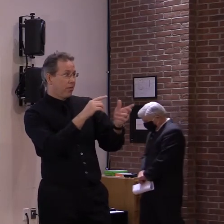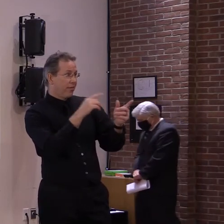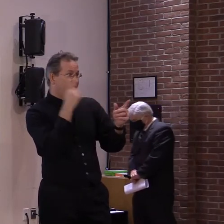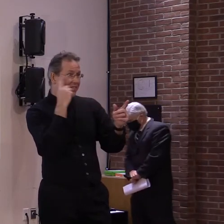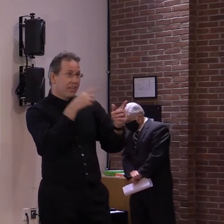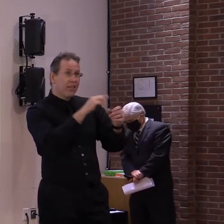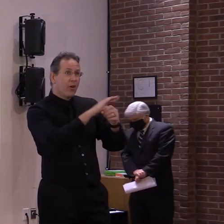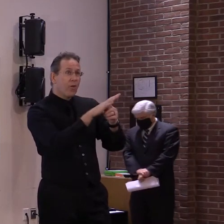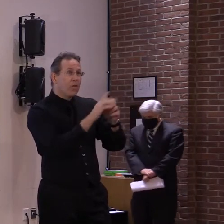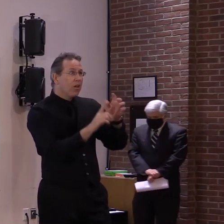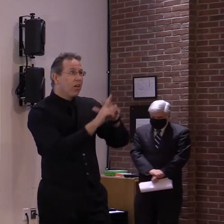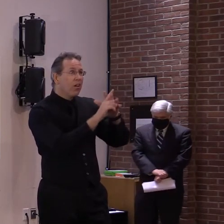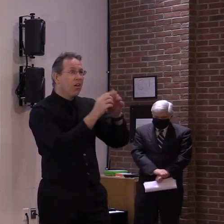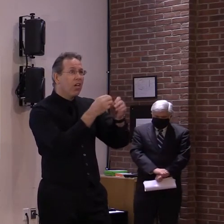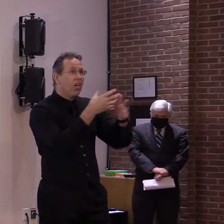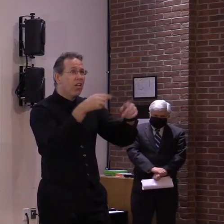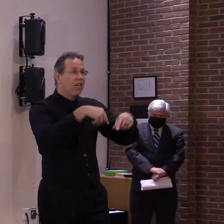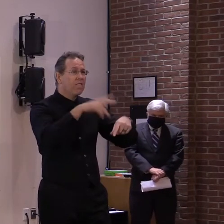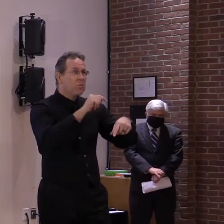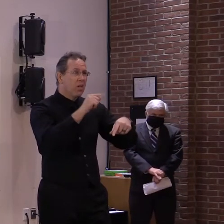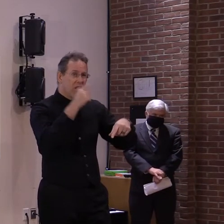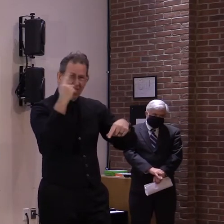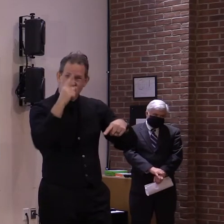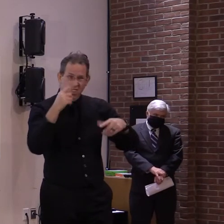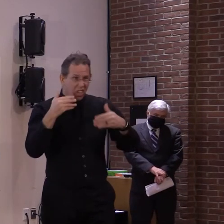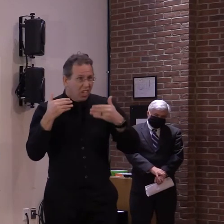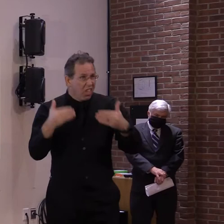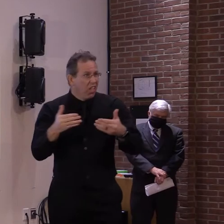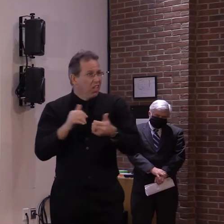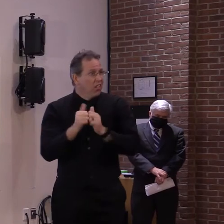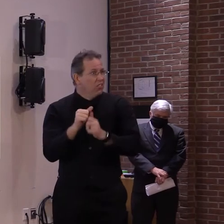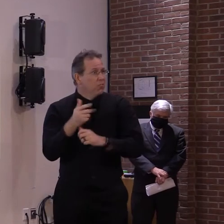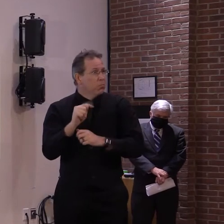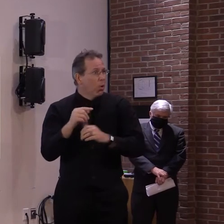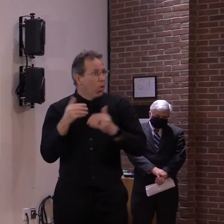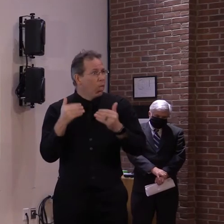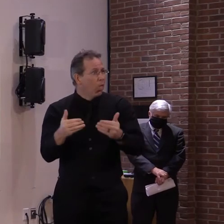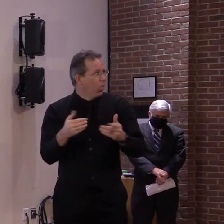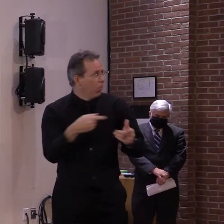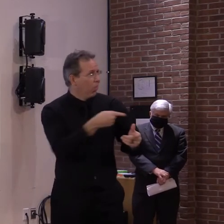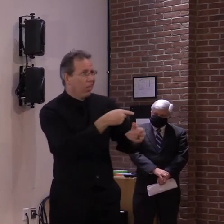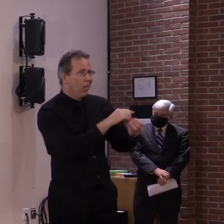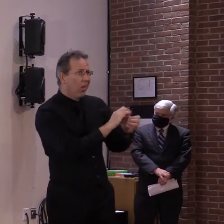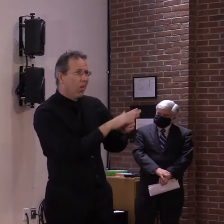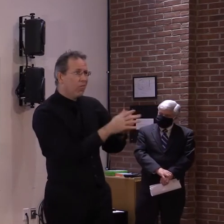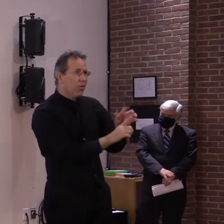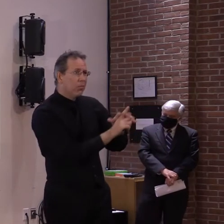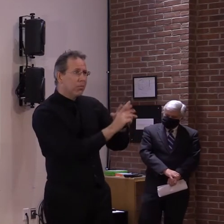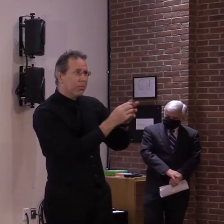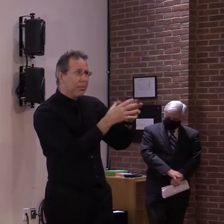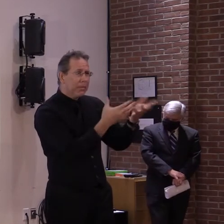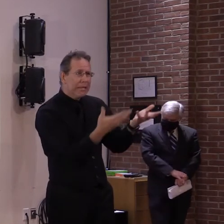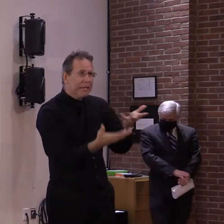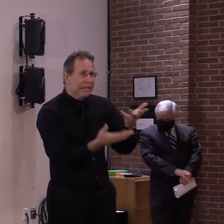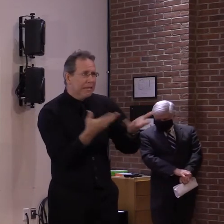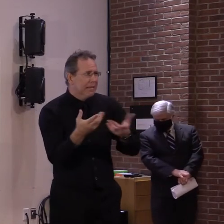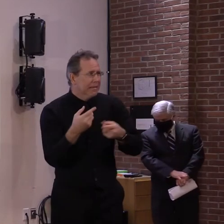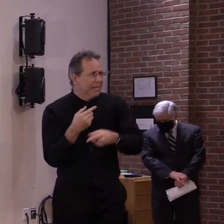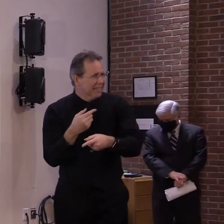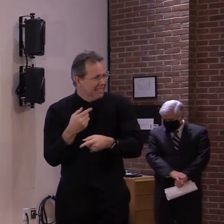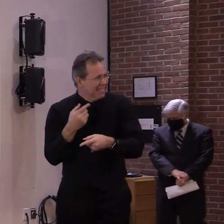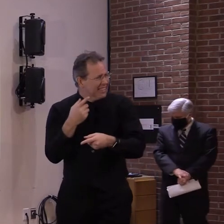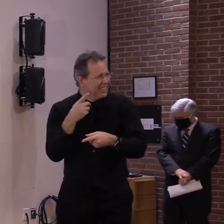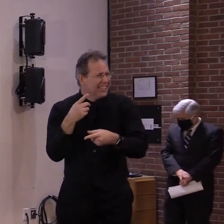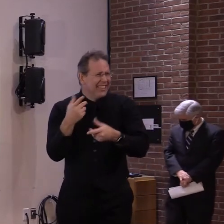those sports so far, but health experts say that, you know, incorporating more contact into school sports